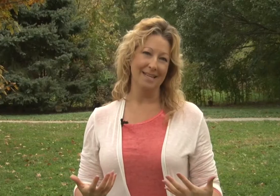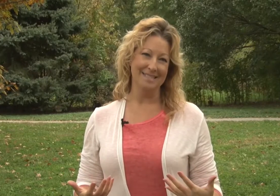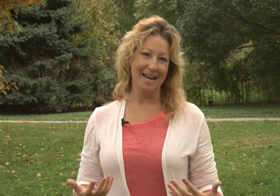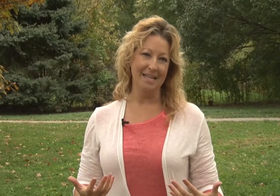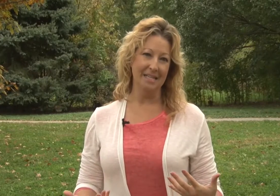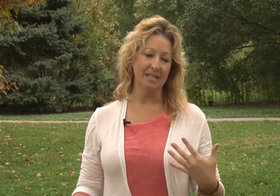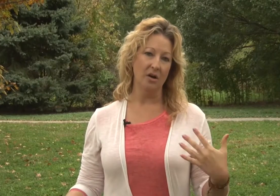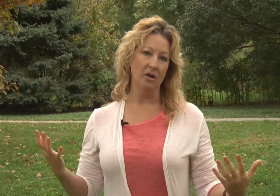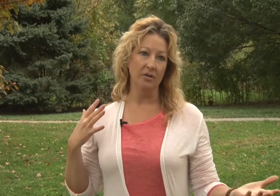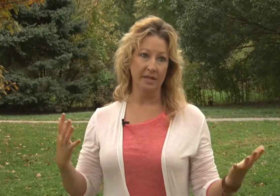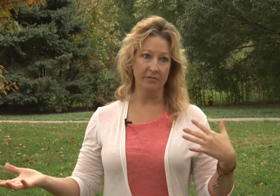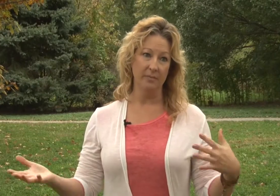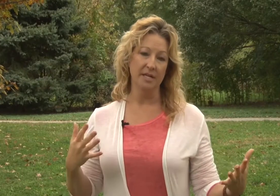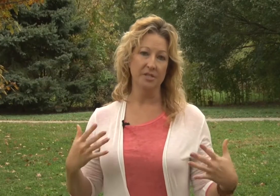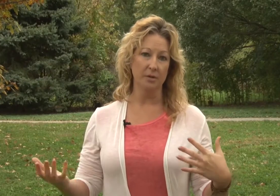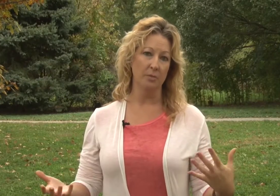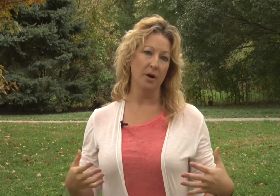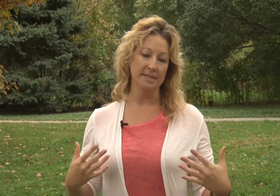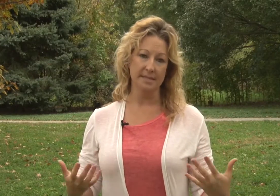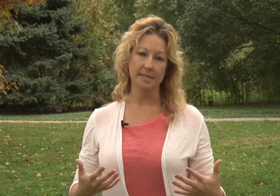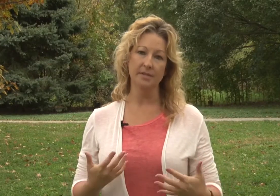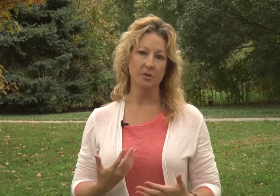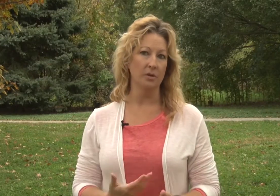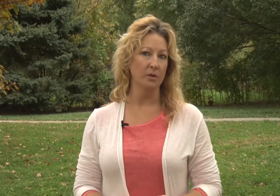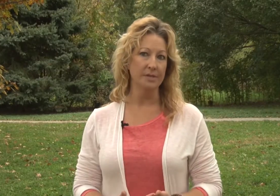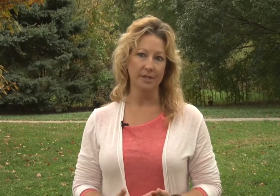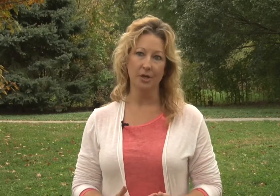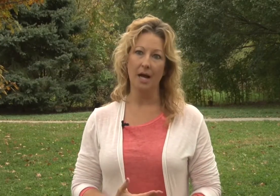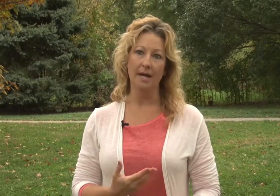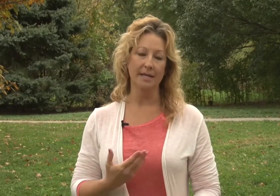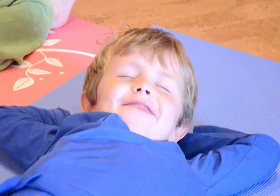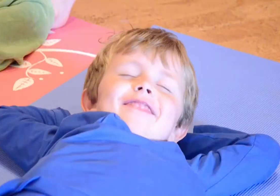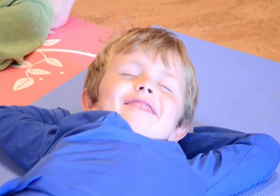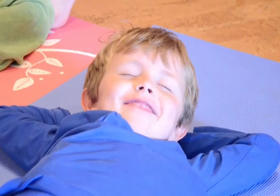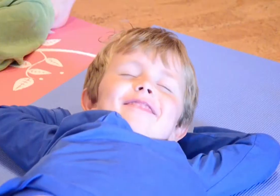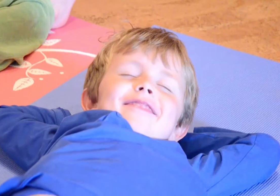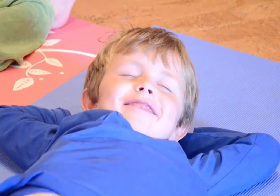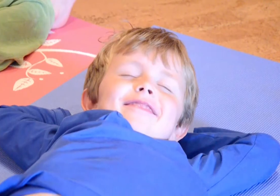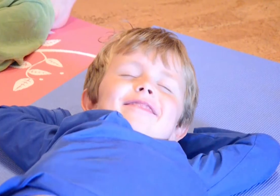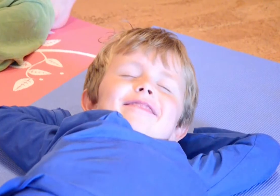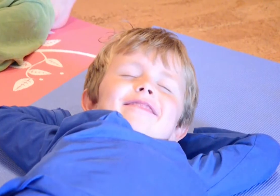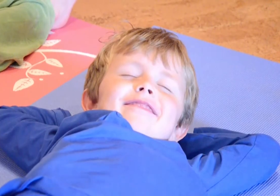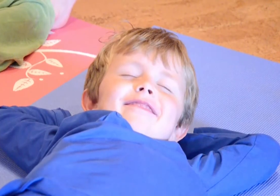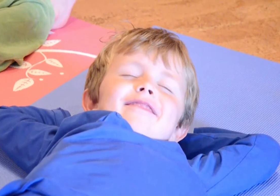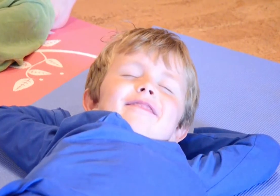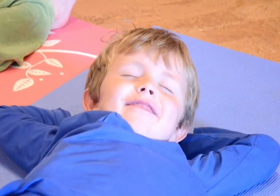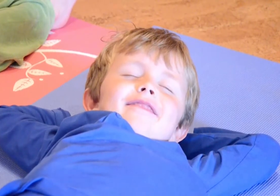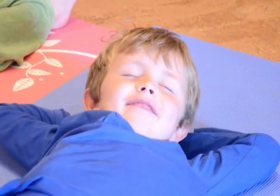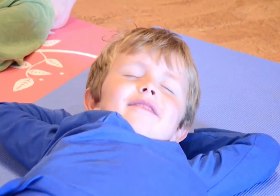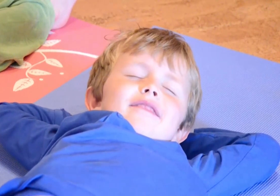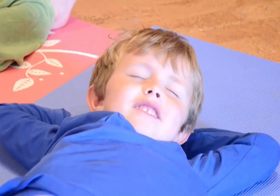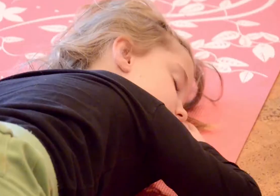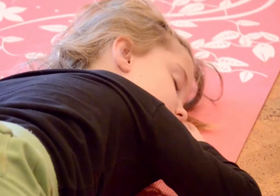anxiety and all the information that we're processing. So closing your eyes, finding a place that's quiet, just giving some time,